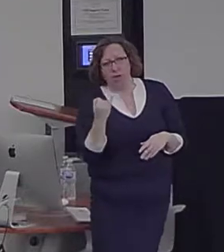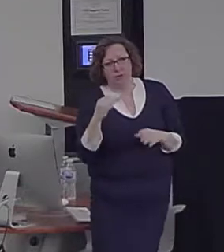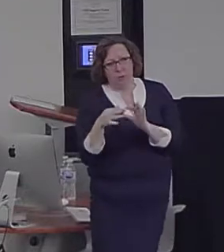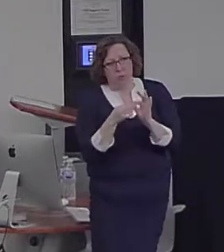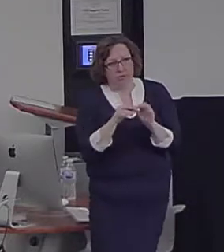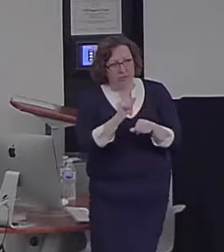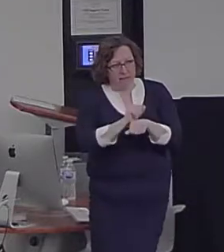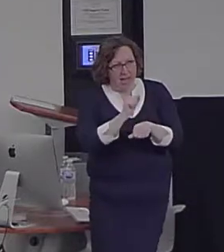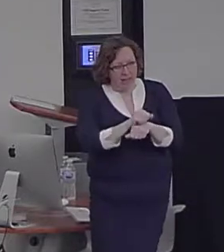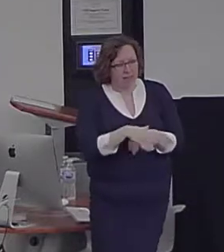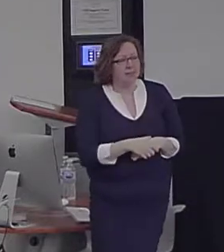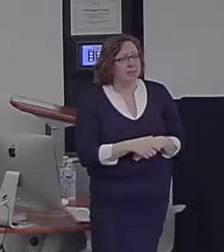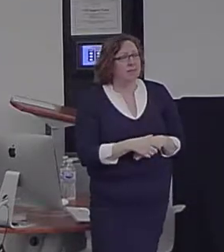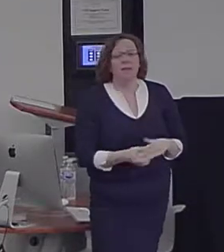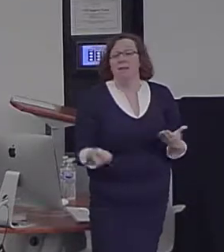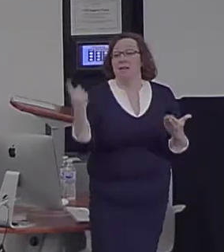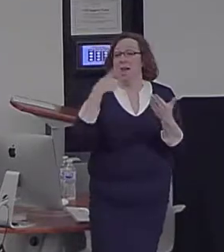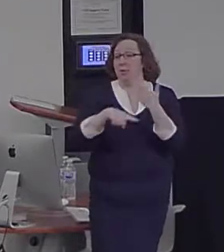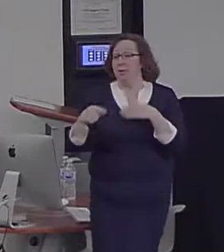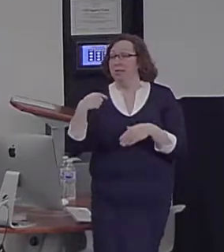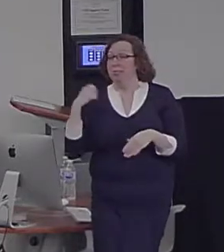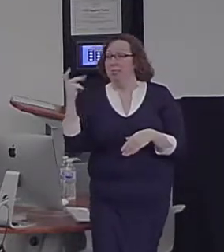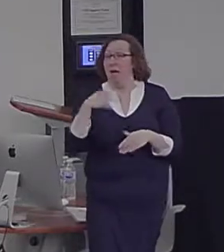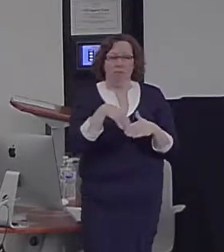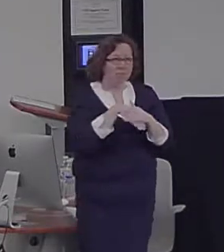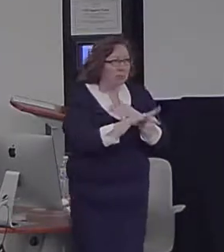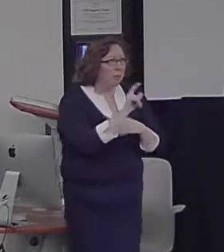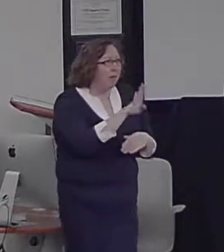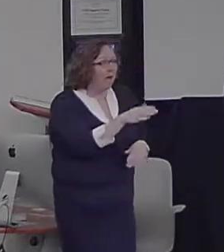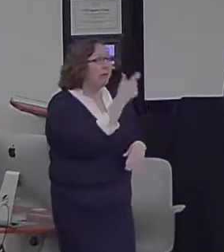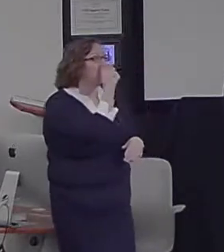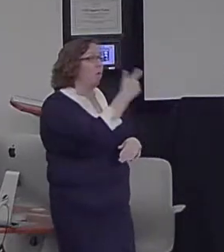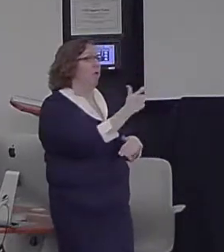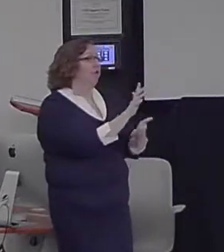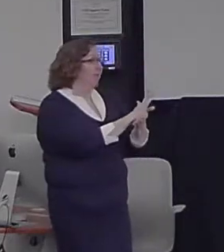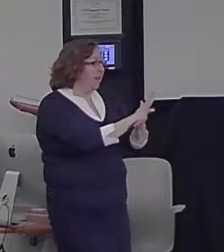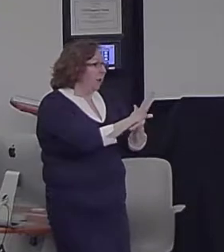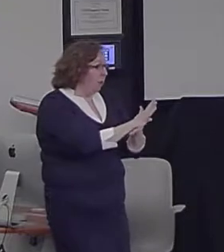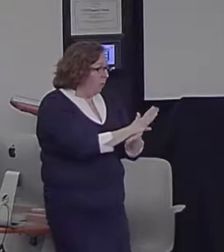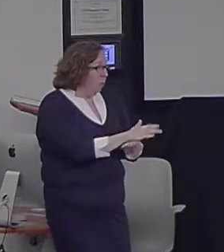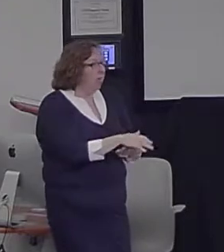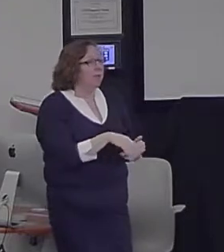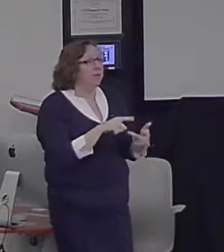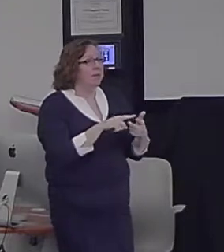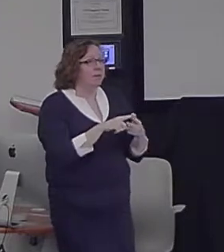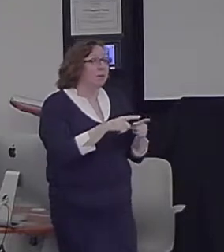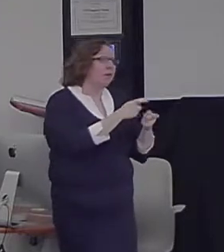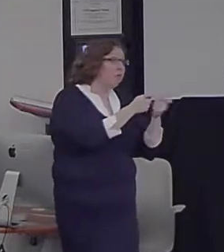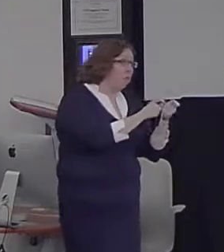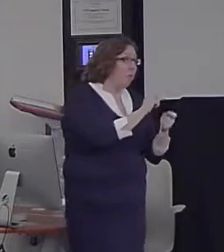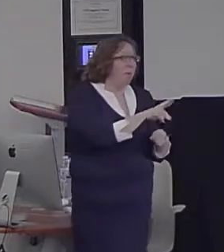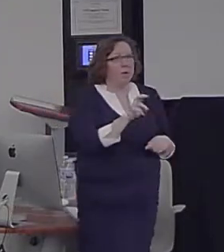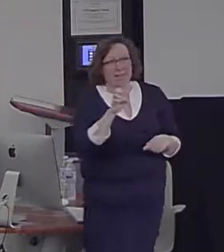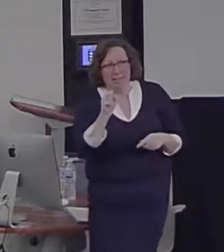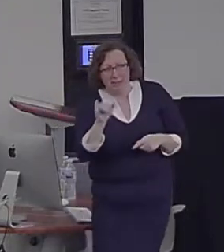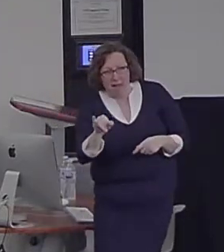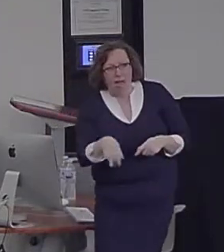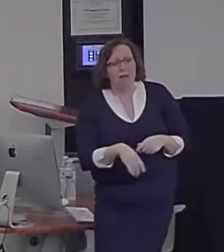version of the video, do whichever induction they didn't do before, and then go on and do different versions of the alternate uses and